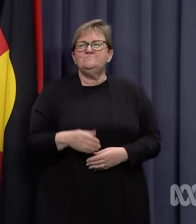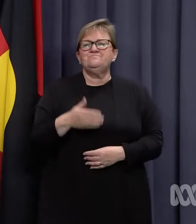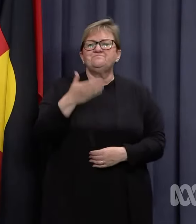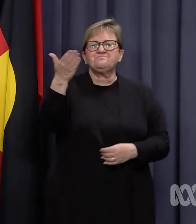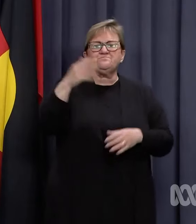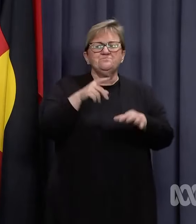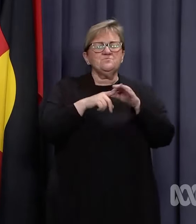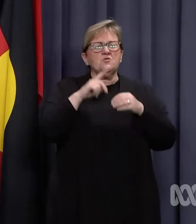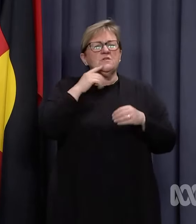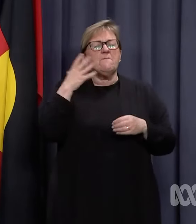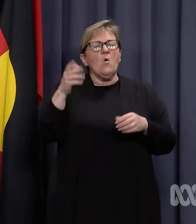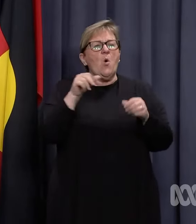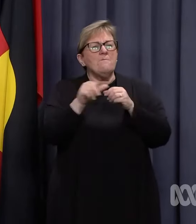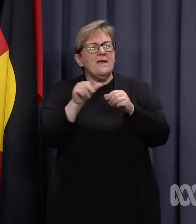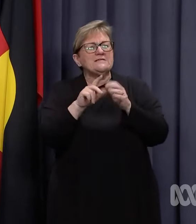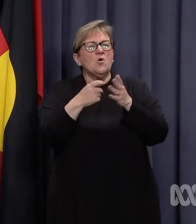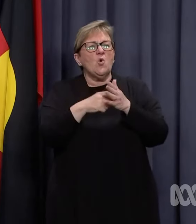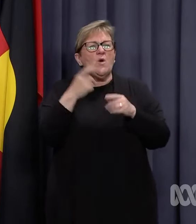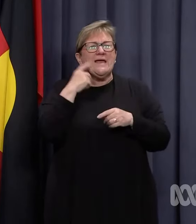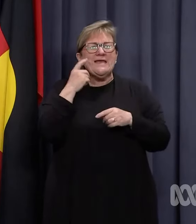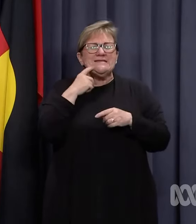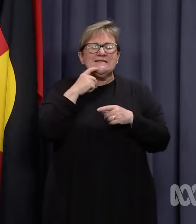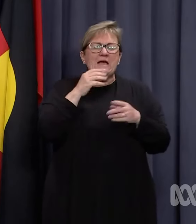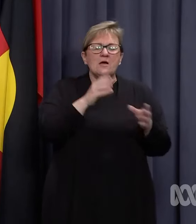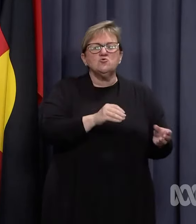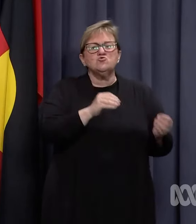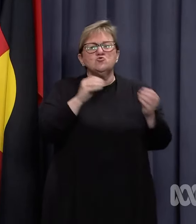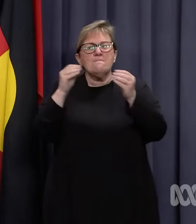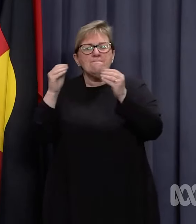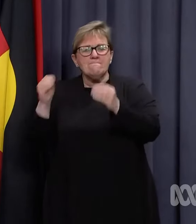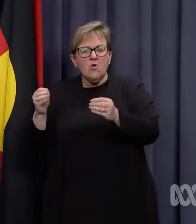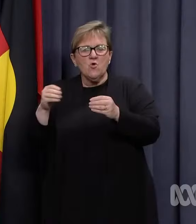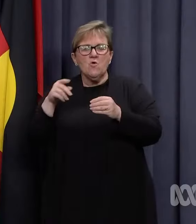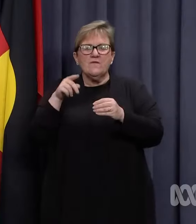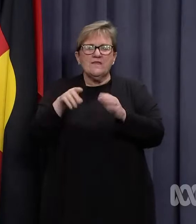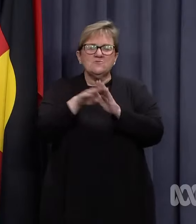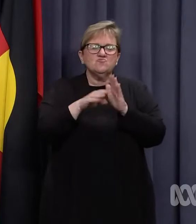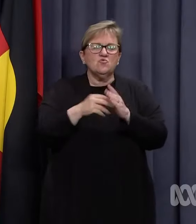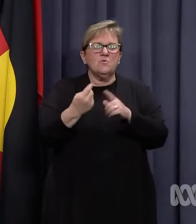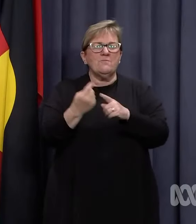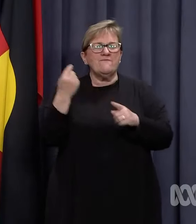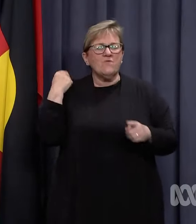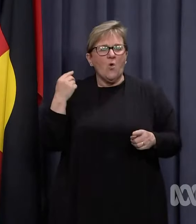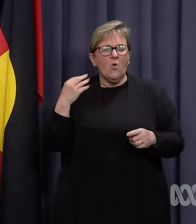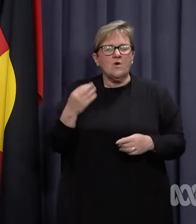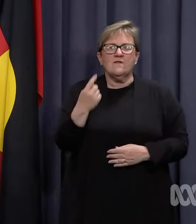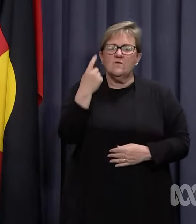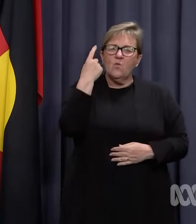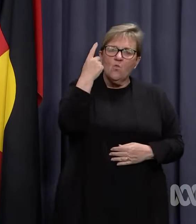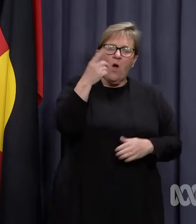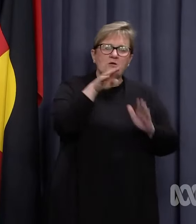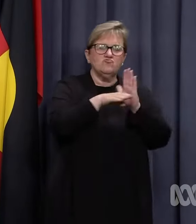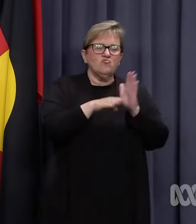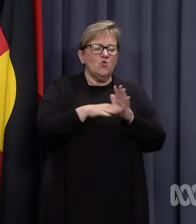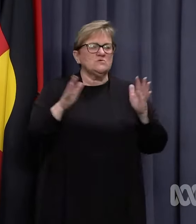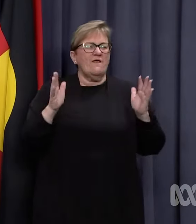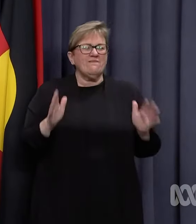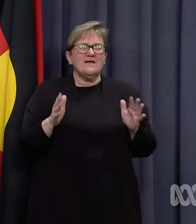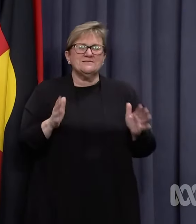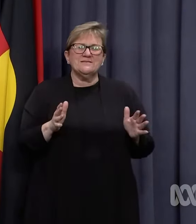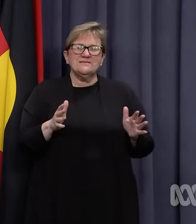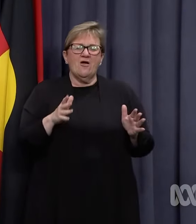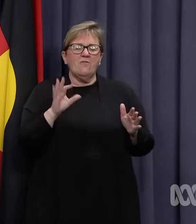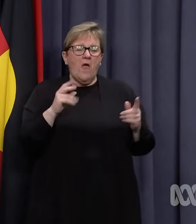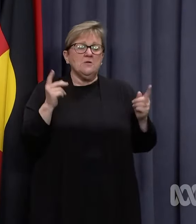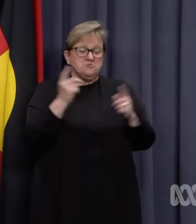easier for parents and schools to just move to these settings initially, just so there was kind of one set of rules that they had to get